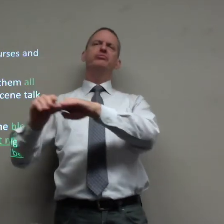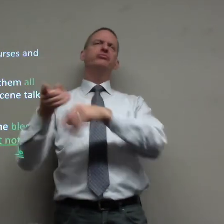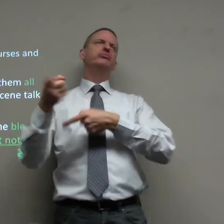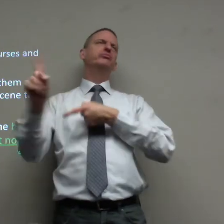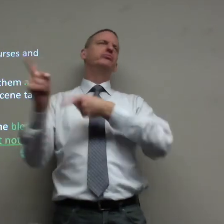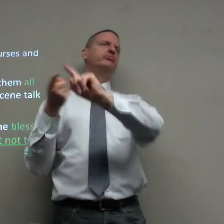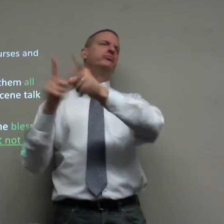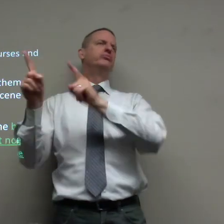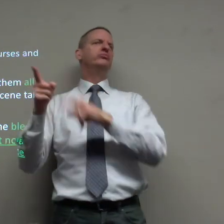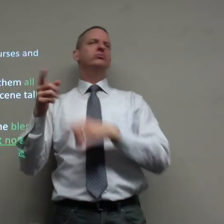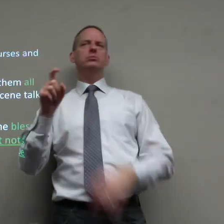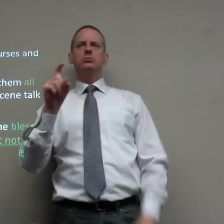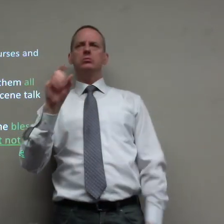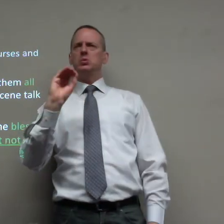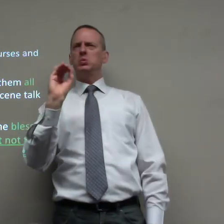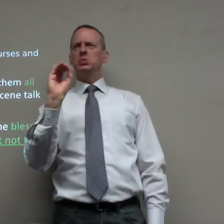people are put down and they'll send other people